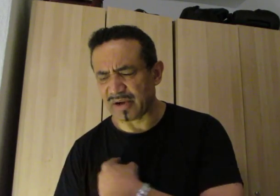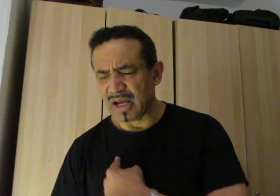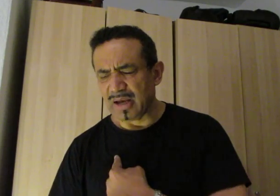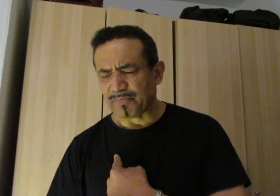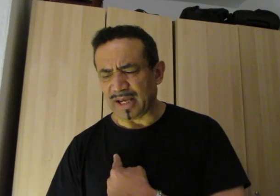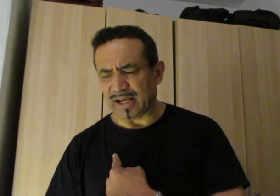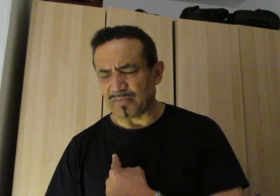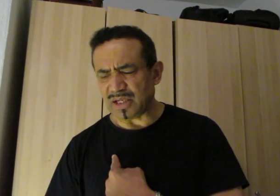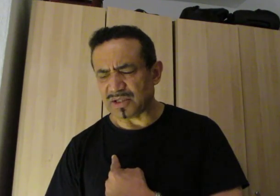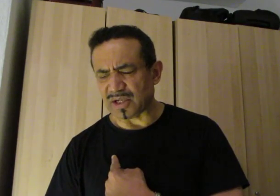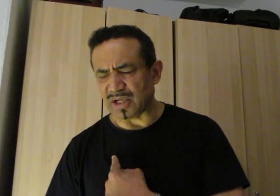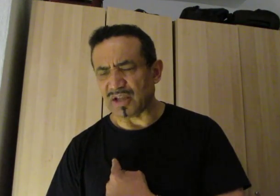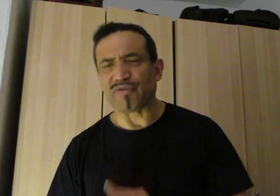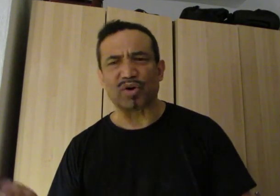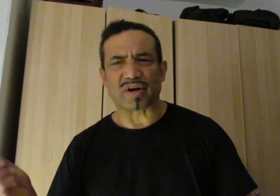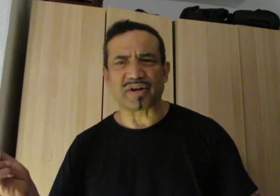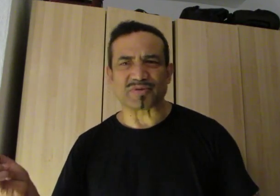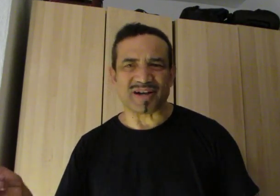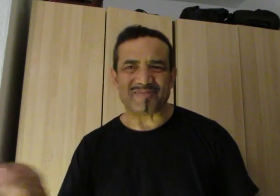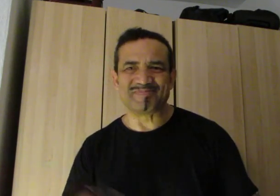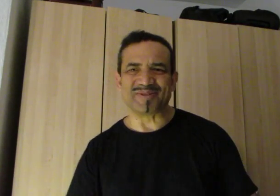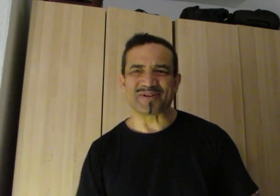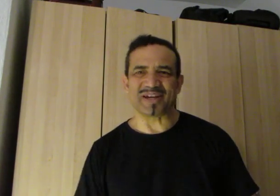and me singing in the foreground as well okay